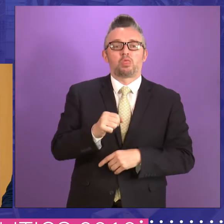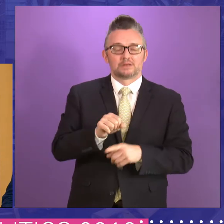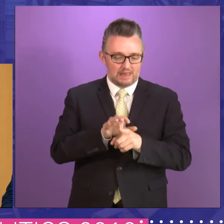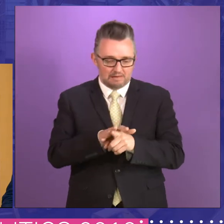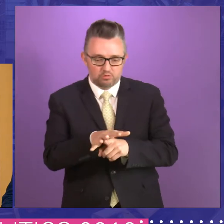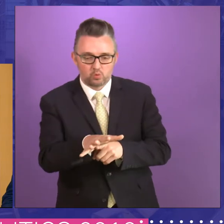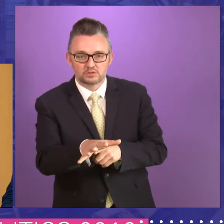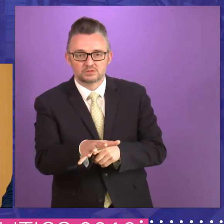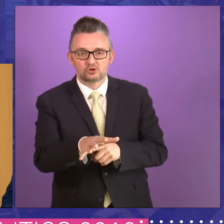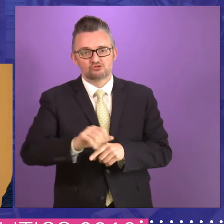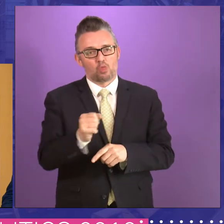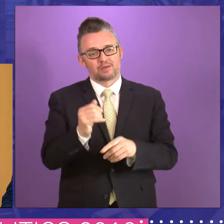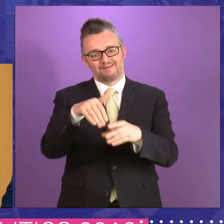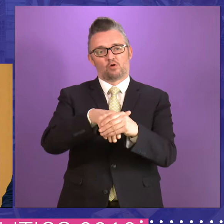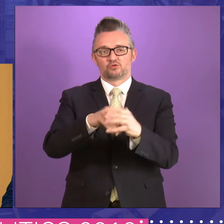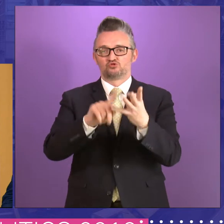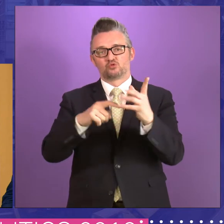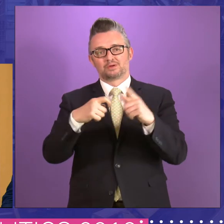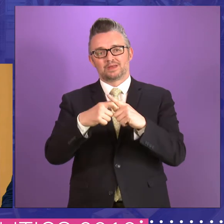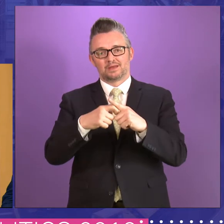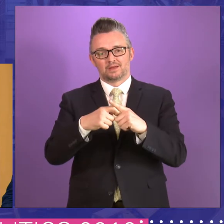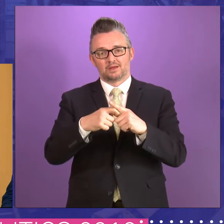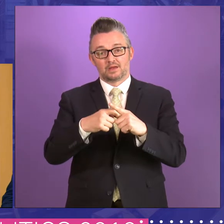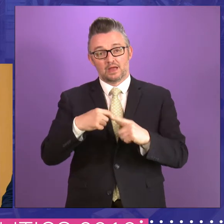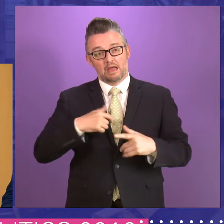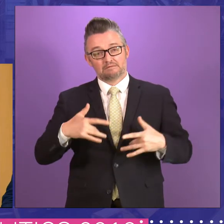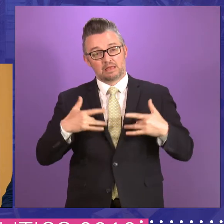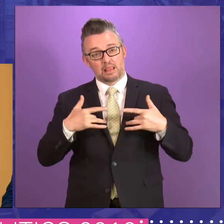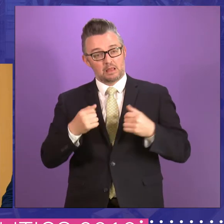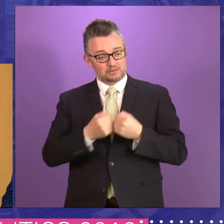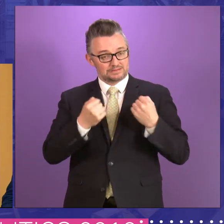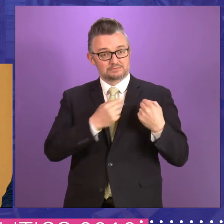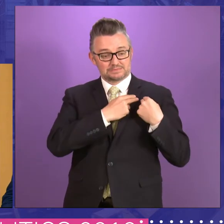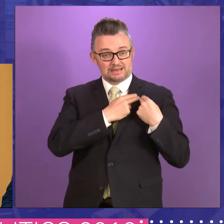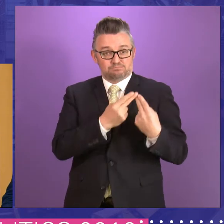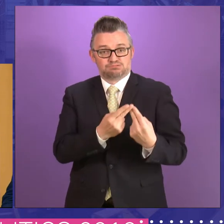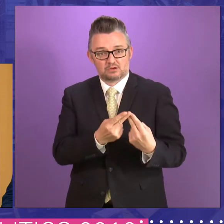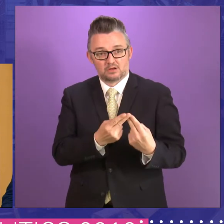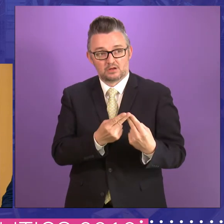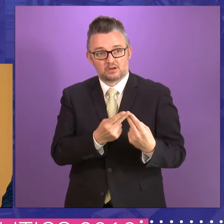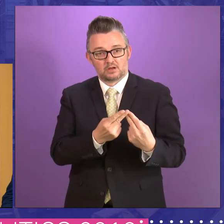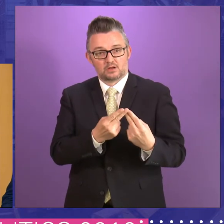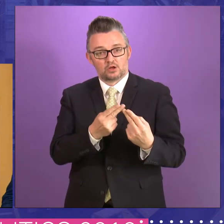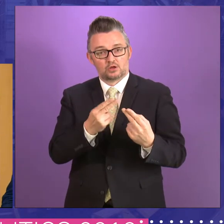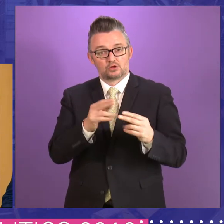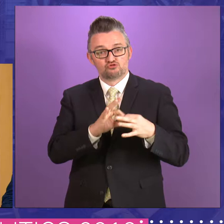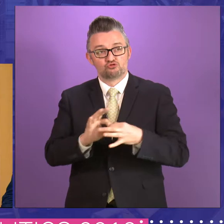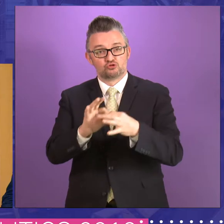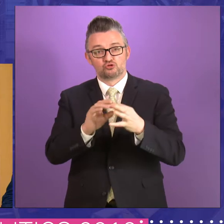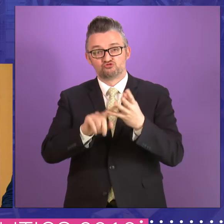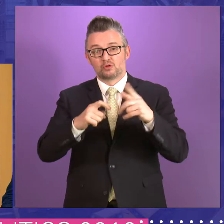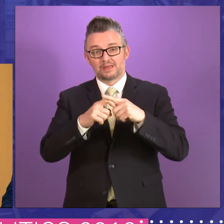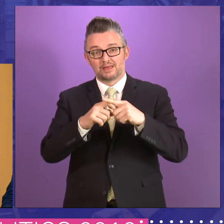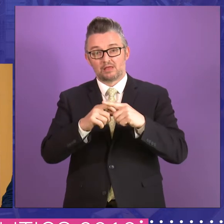parliament, Scotland's part of United Kingdom. I actually don't think devolution has threatened the union. I think what